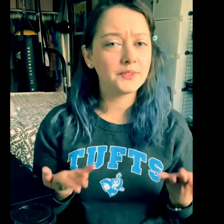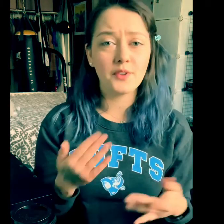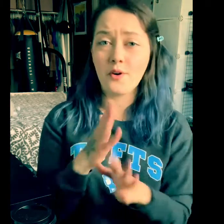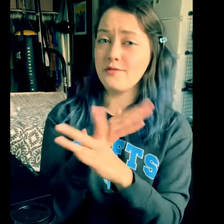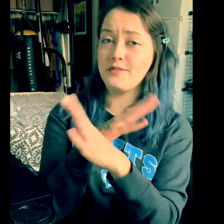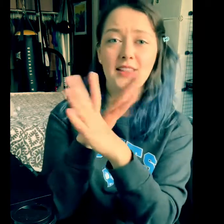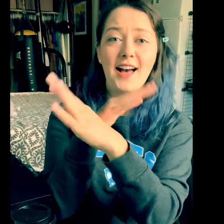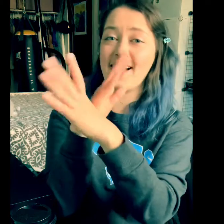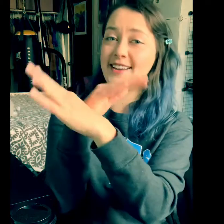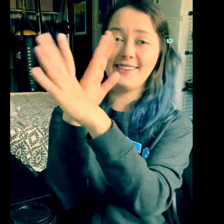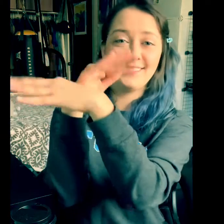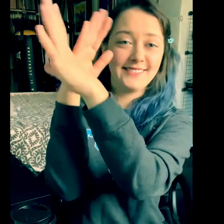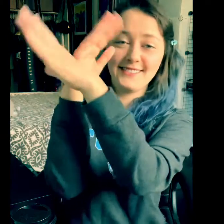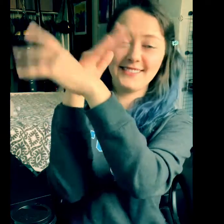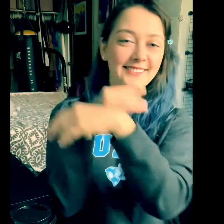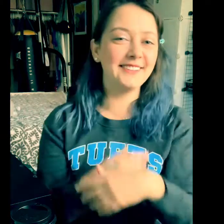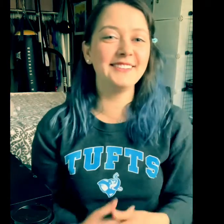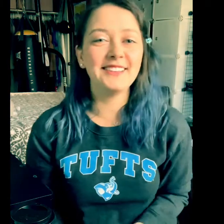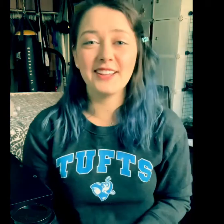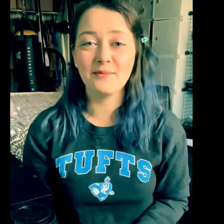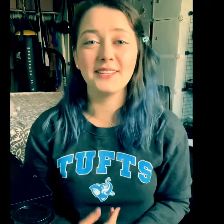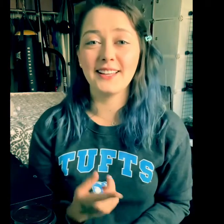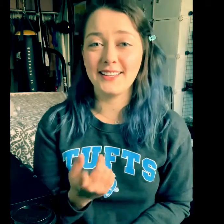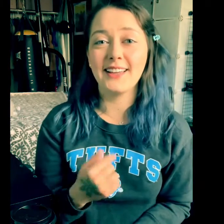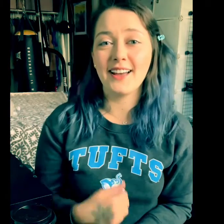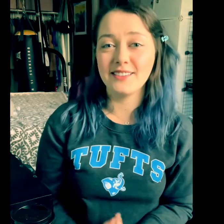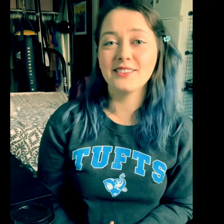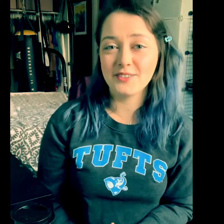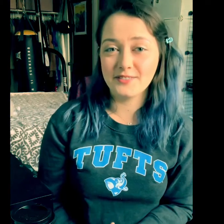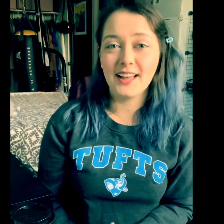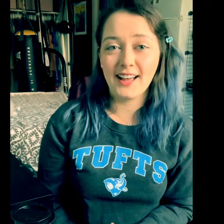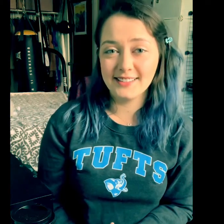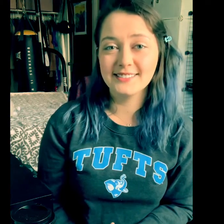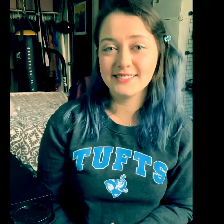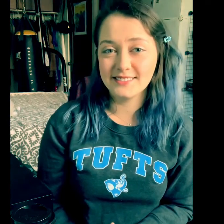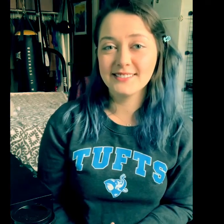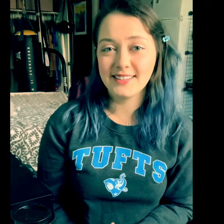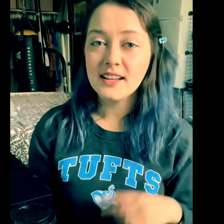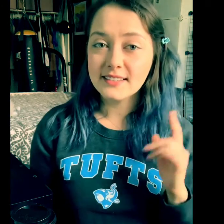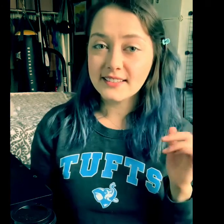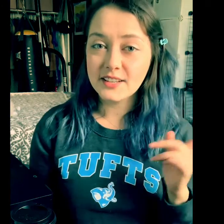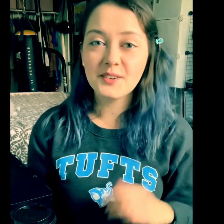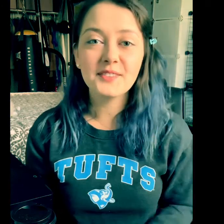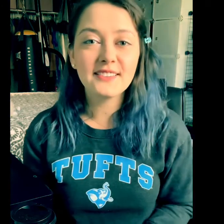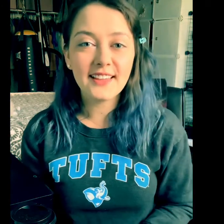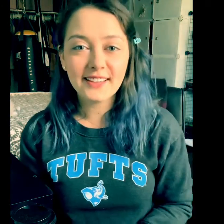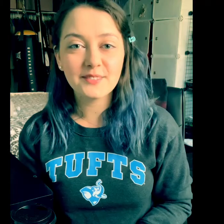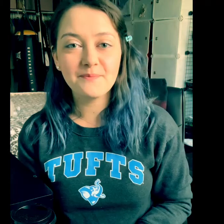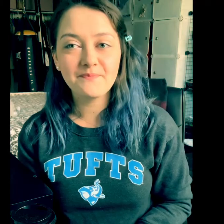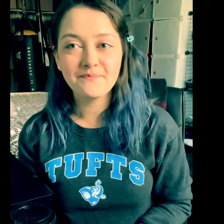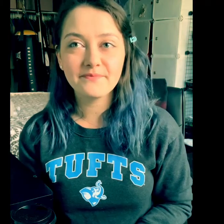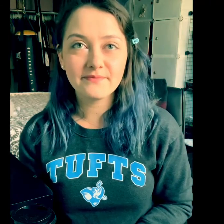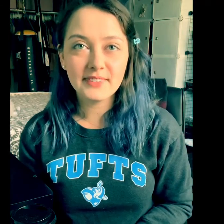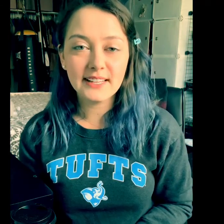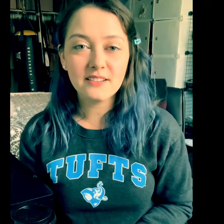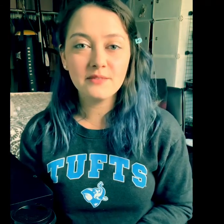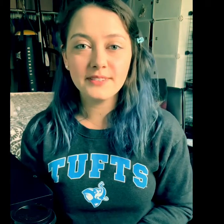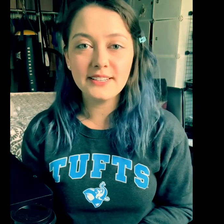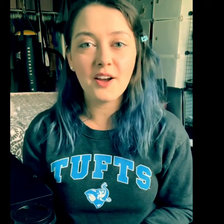so fly and they'll be like yeah you look fly see you in the next little video